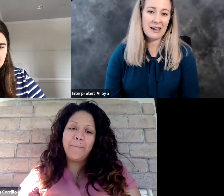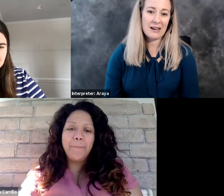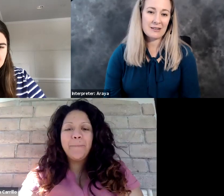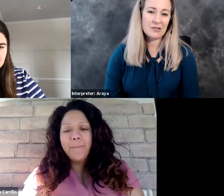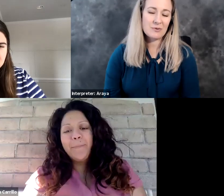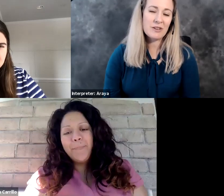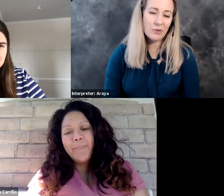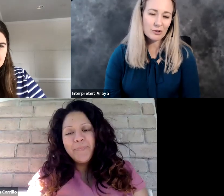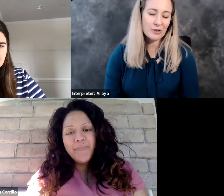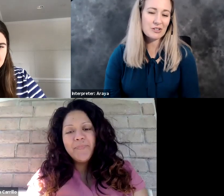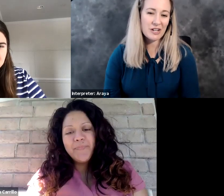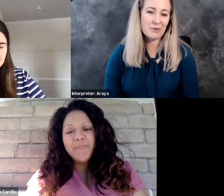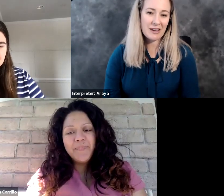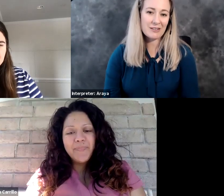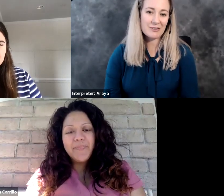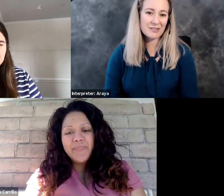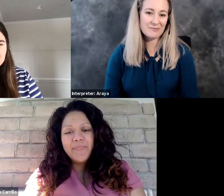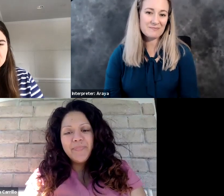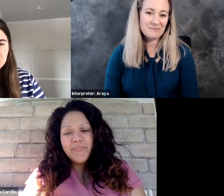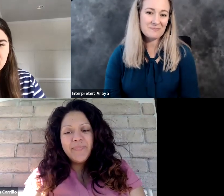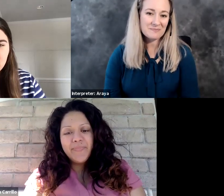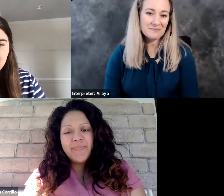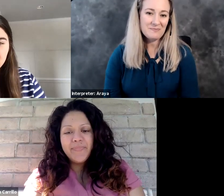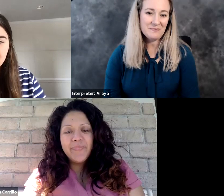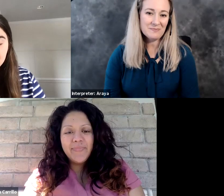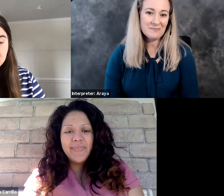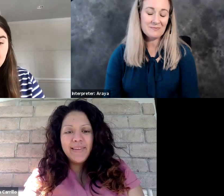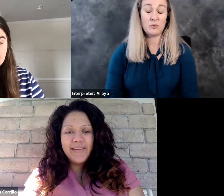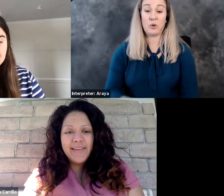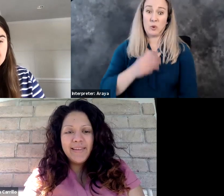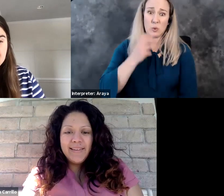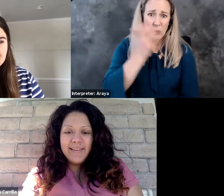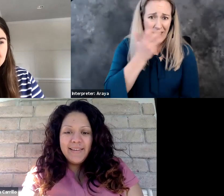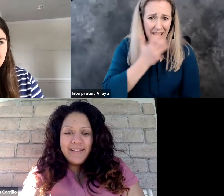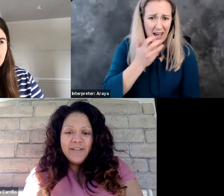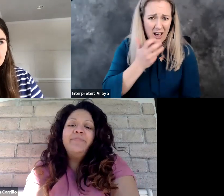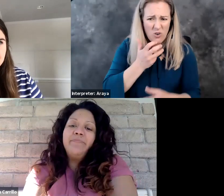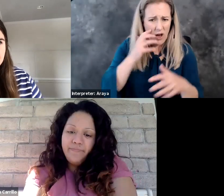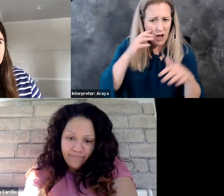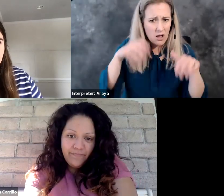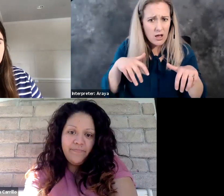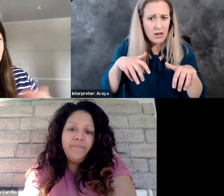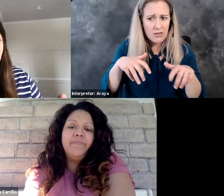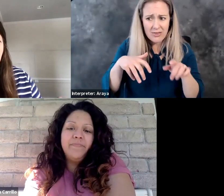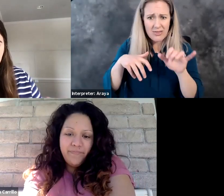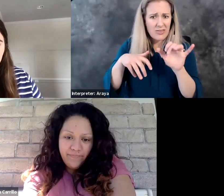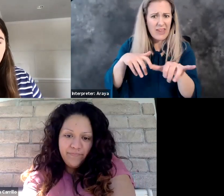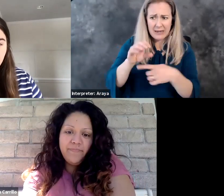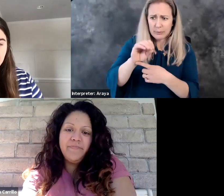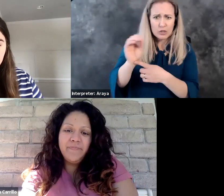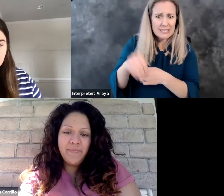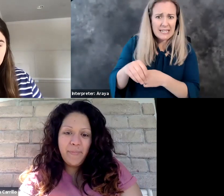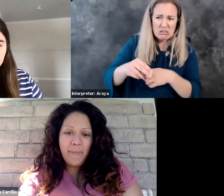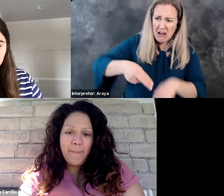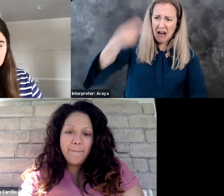uh, be vulnerable and share with others. Wow. I had no idea the, the percentage was so